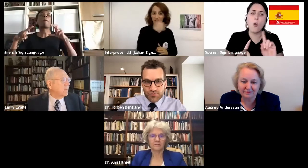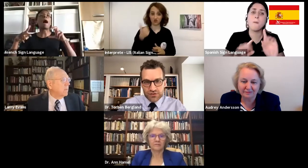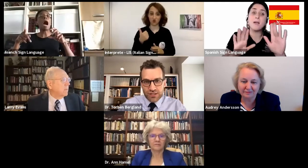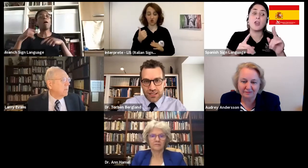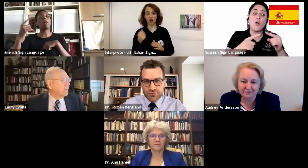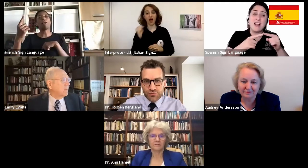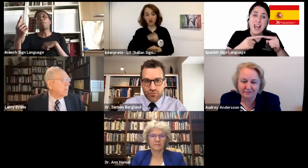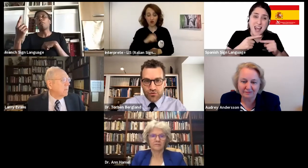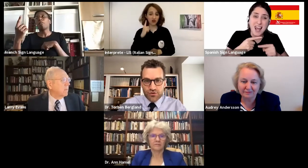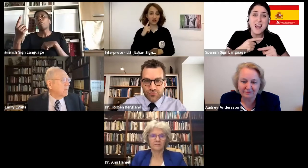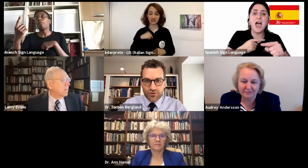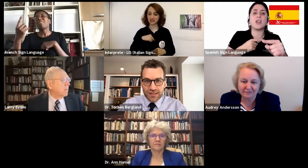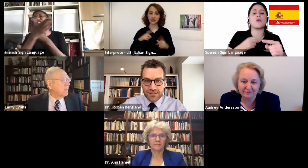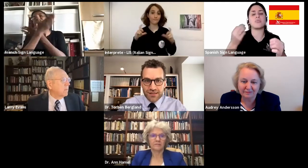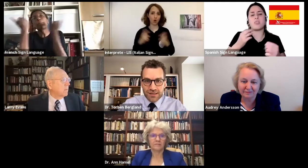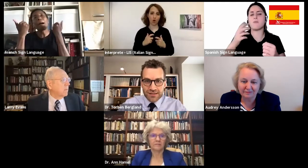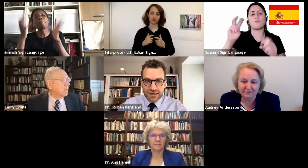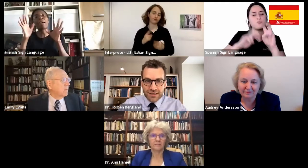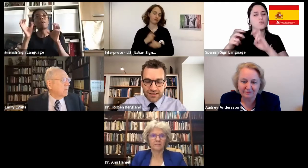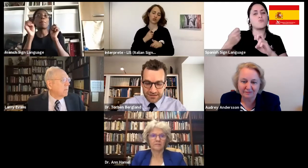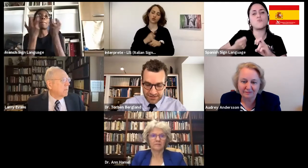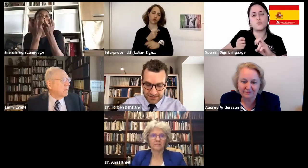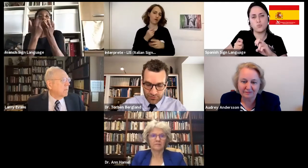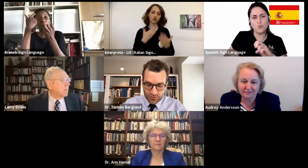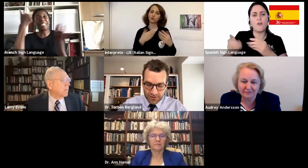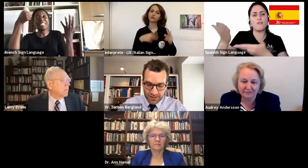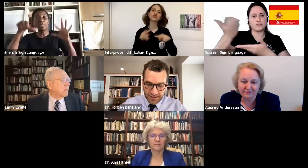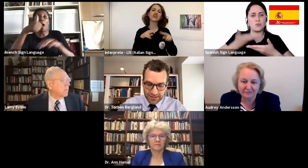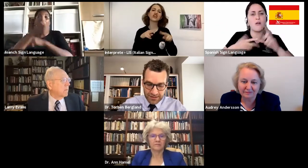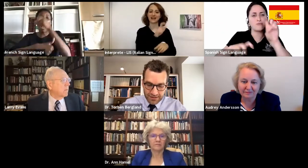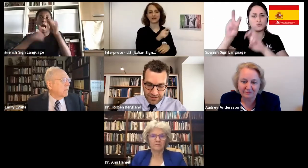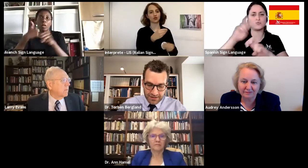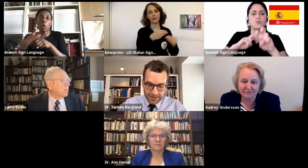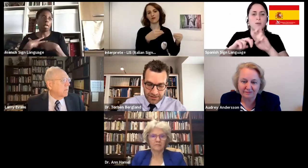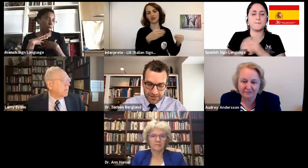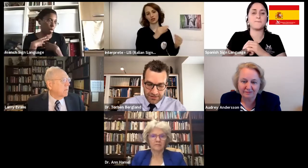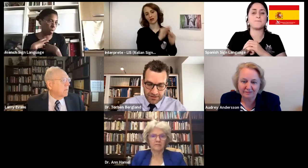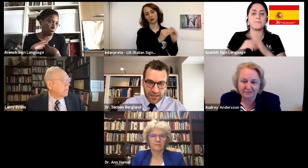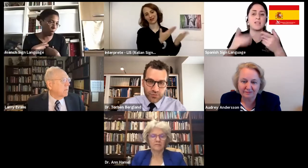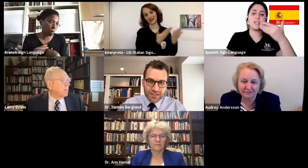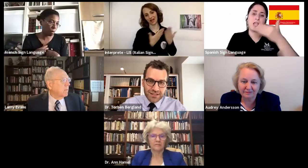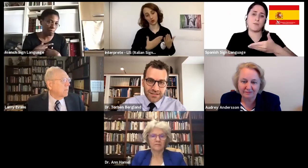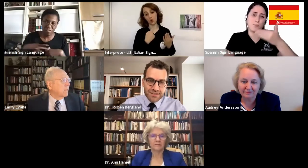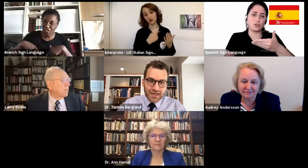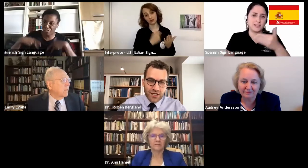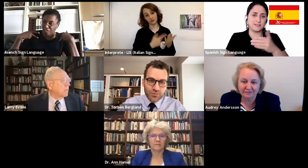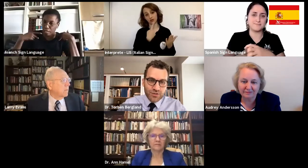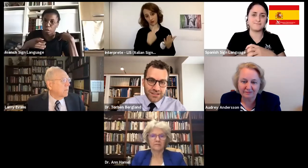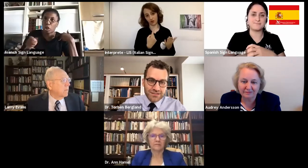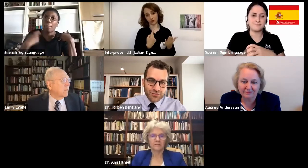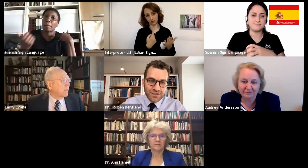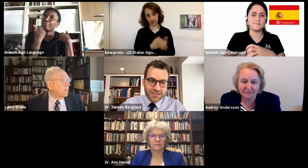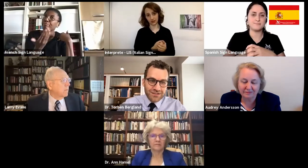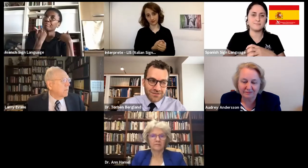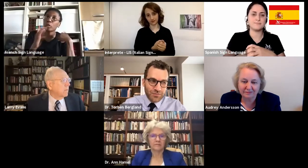professional help, support for that. think that that is important. Again, like we need help,